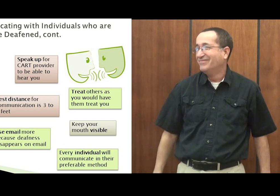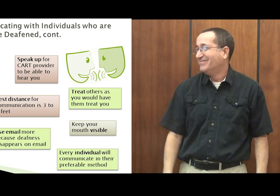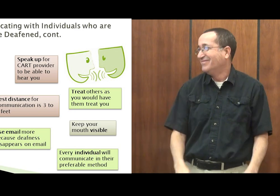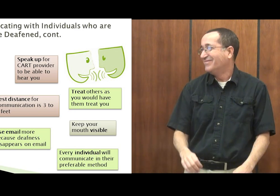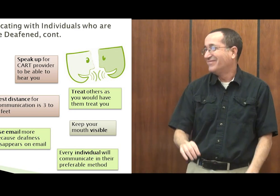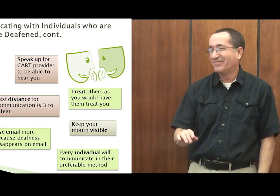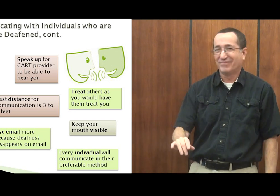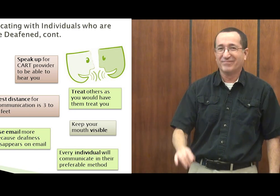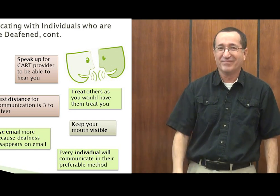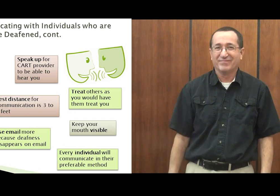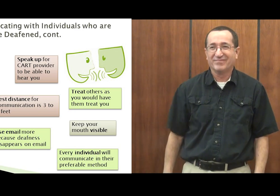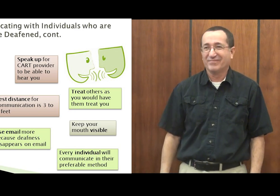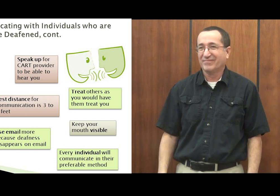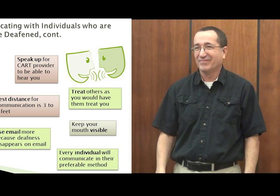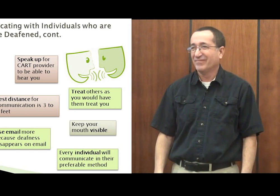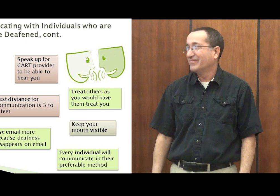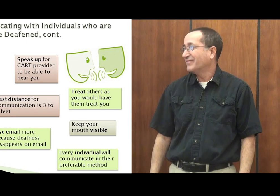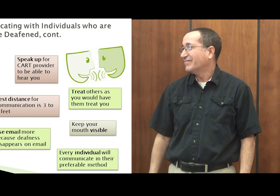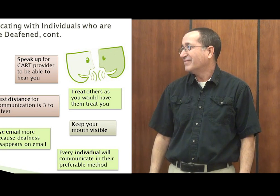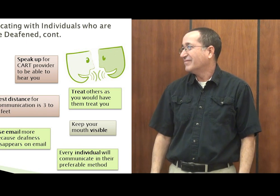your mouth at the time. Keep your mouth visible for communication.